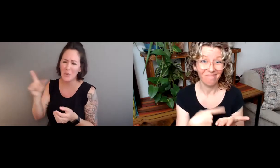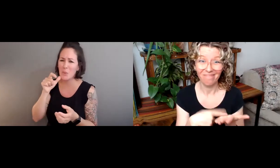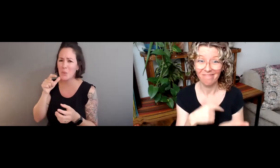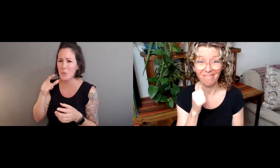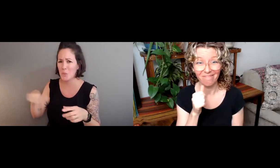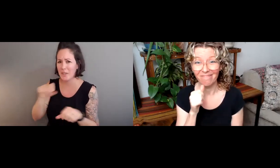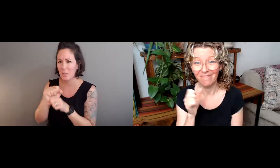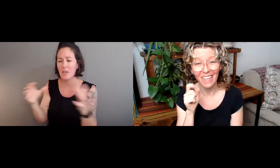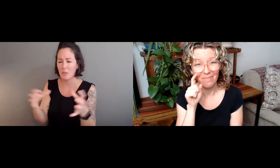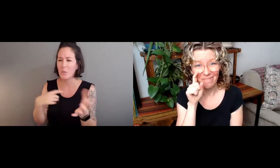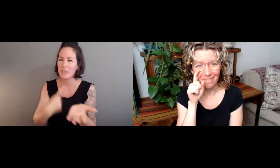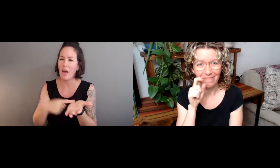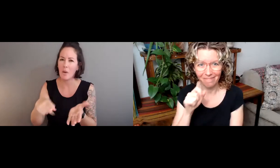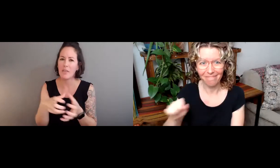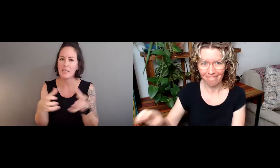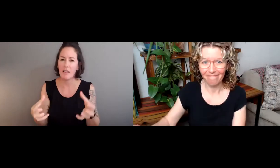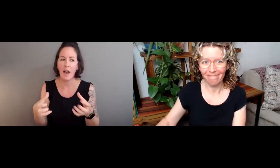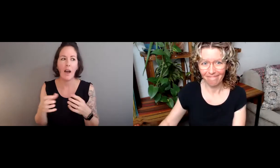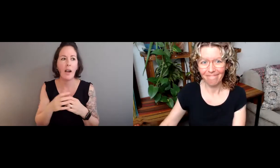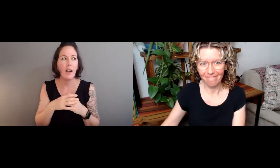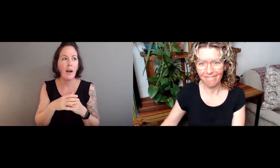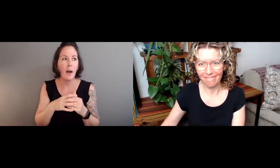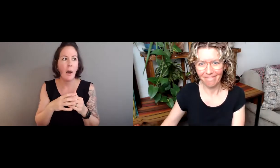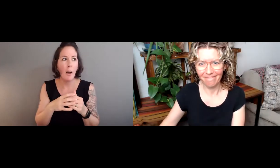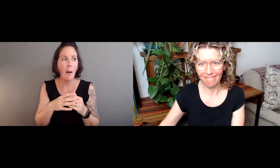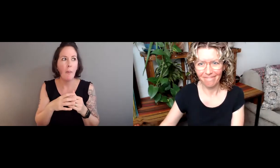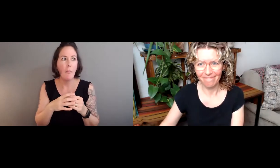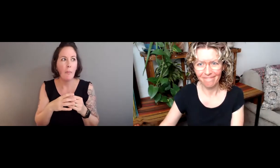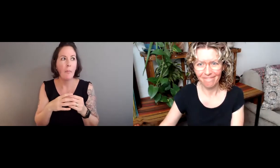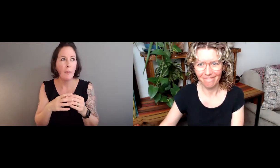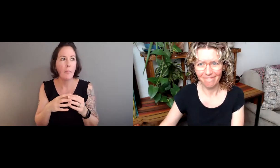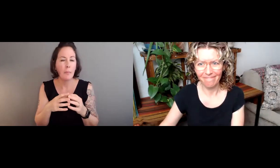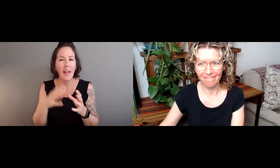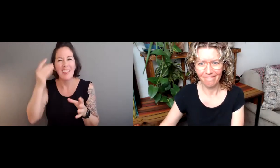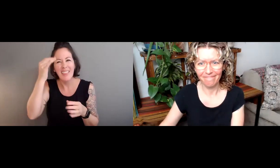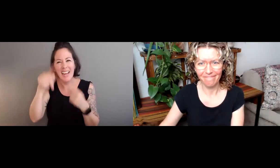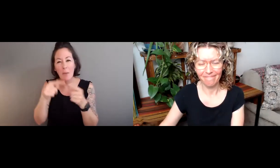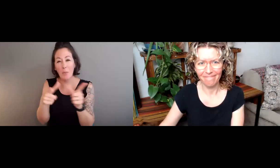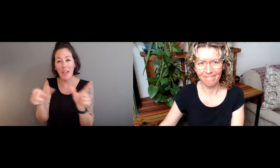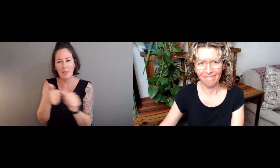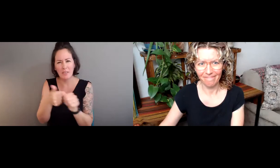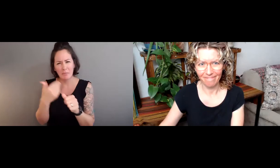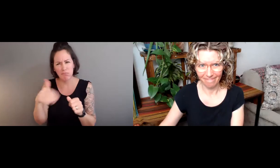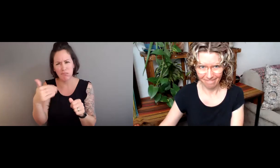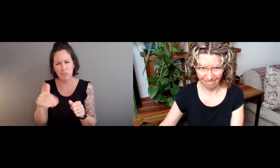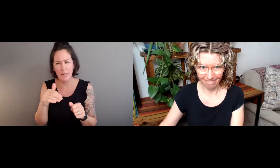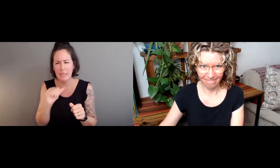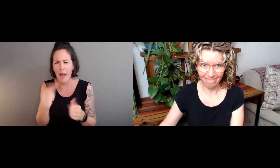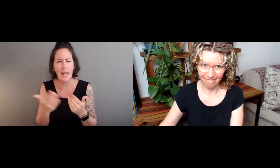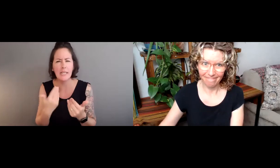That's a great question. We've talked about this a lot, as well as many of the experts in this field.